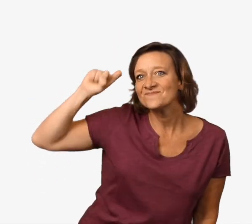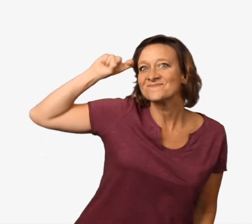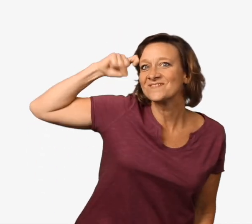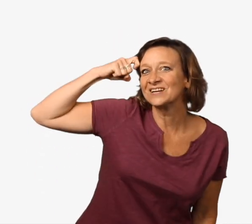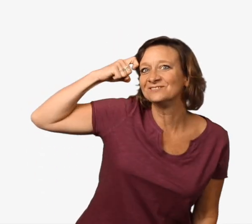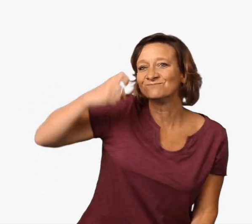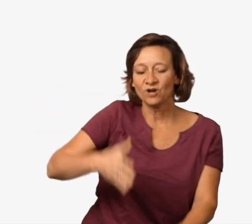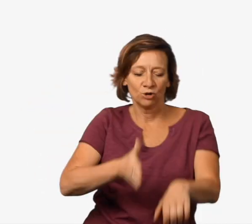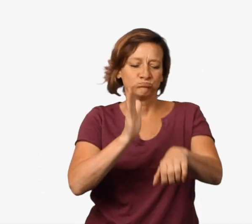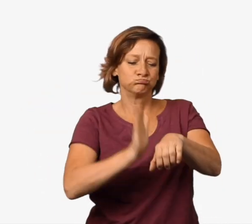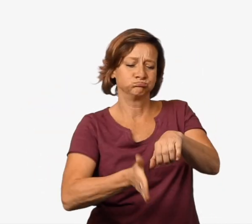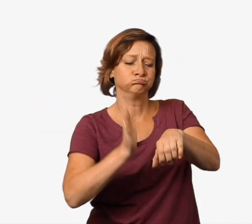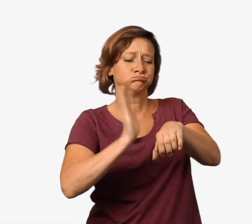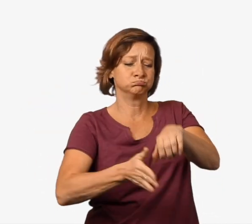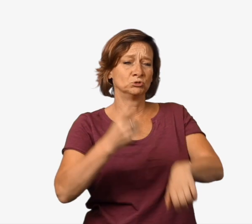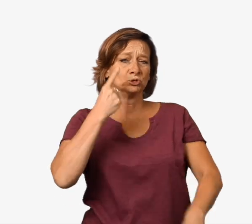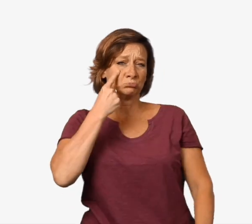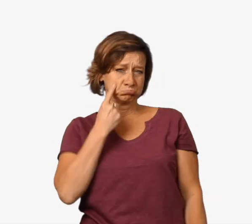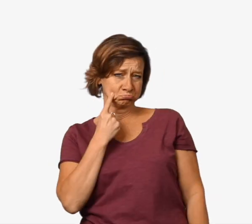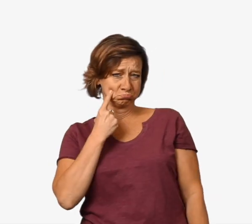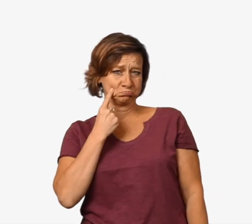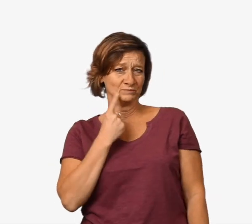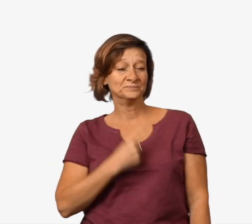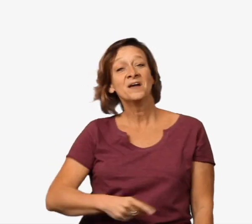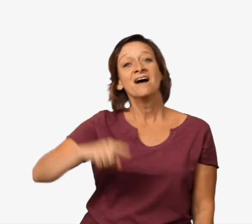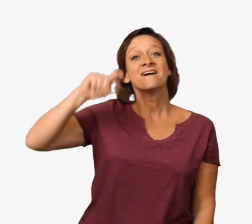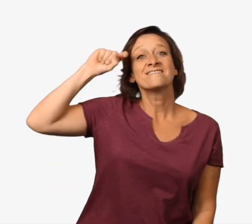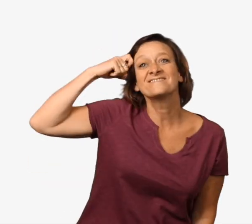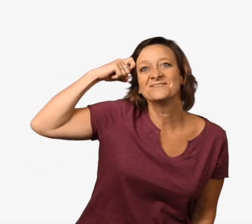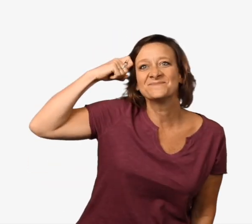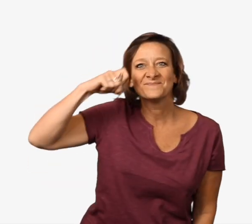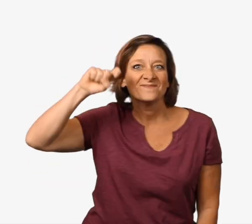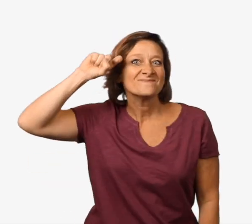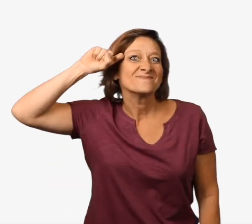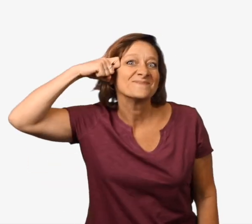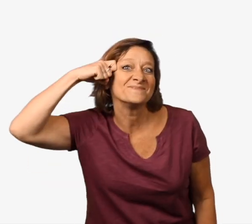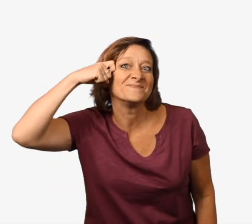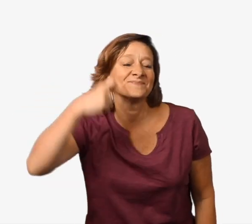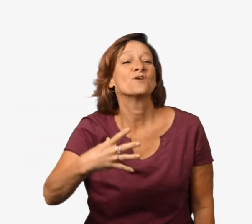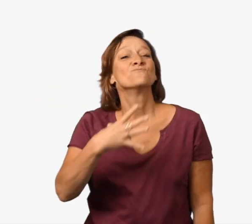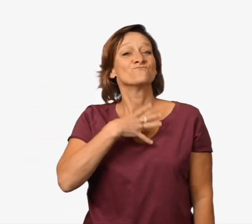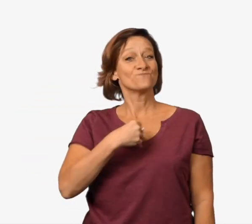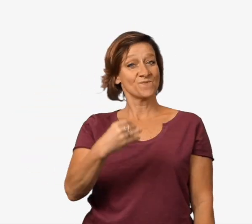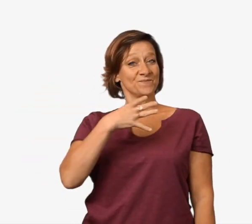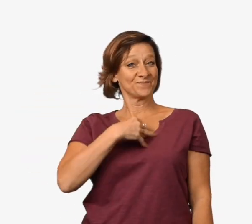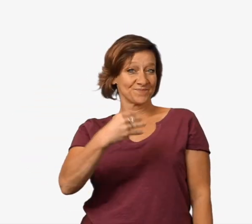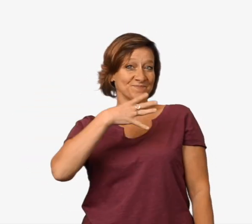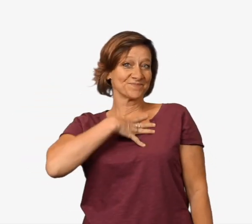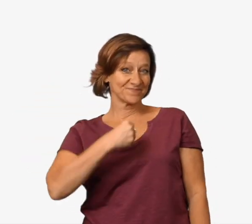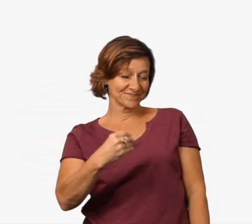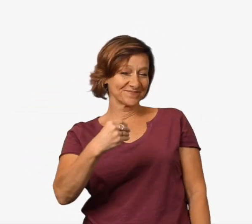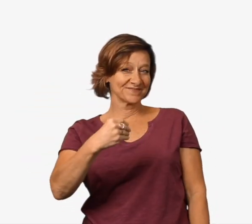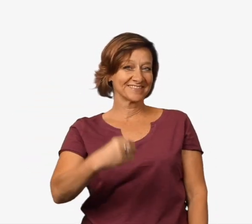onion chop chop cry onion onion white white white